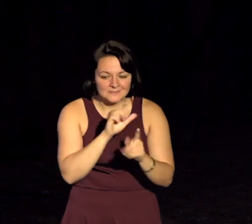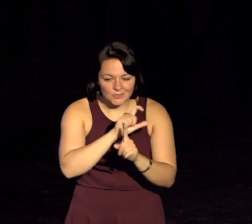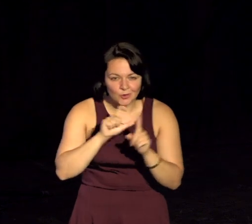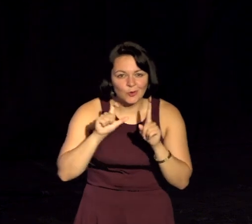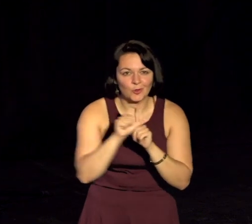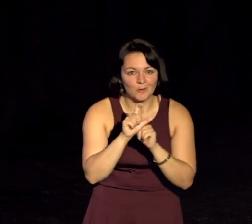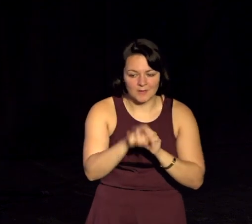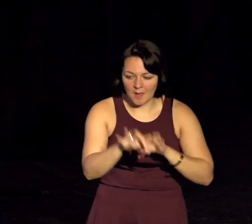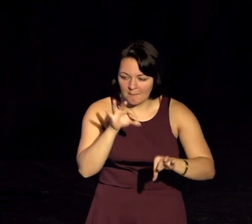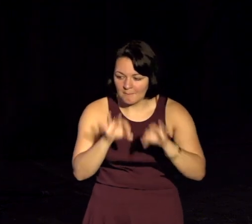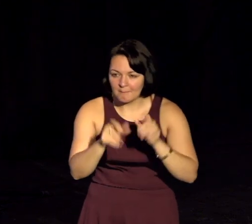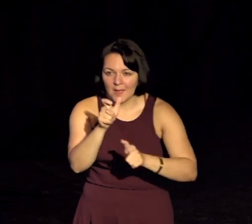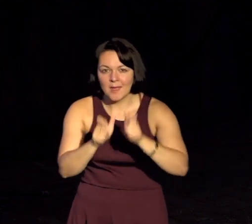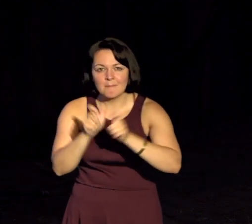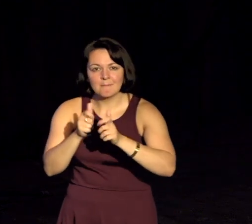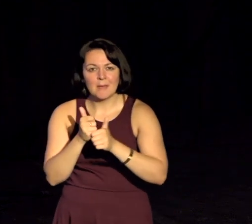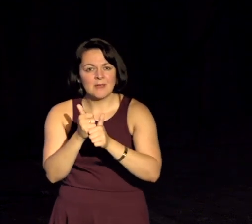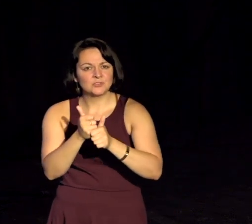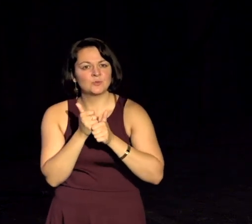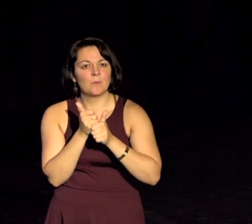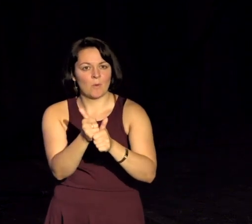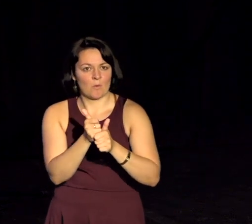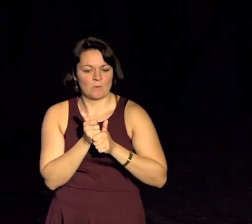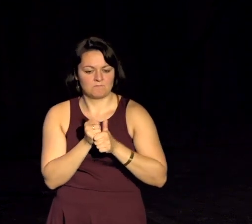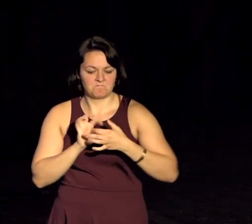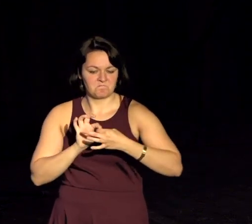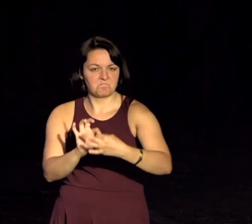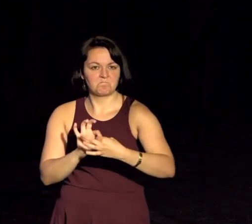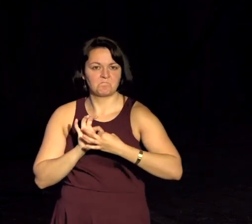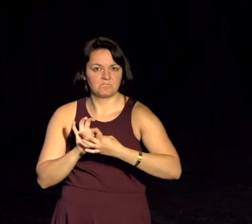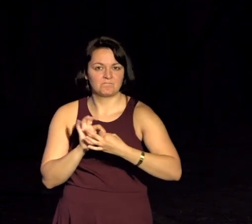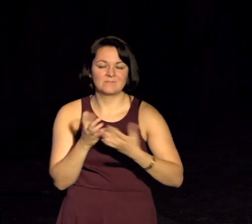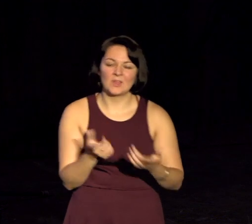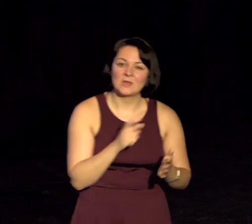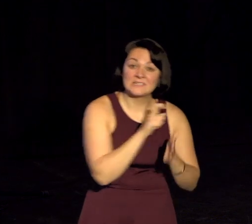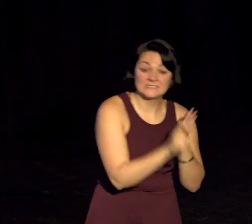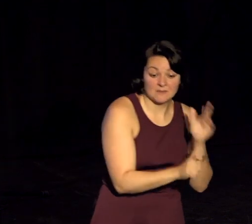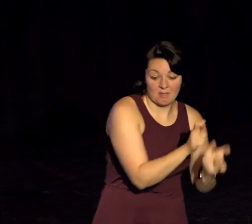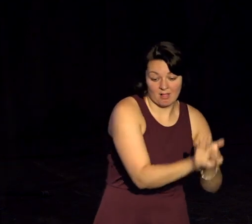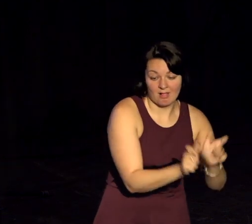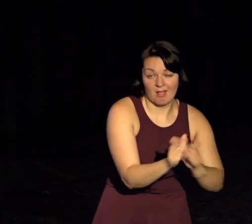known for. I would say most of you don't know if we're people with disabilities or disabled people.